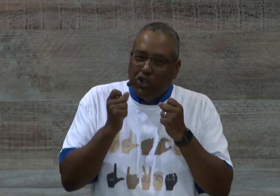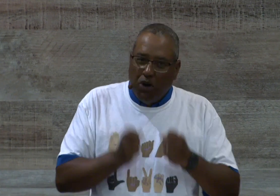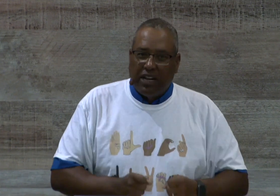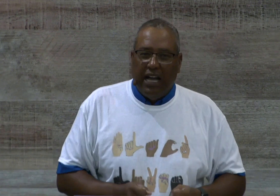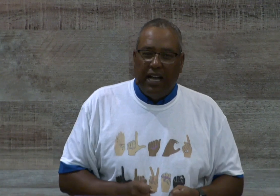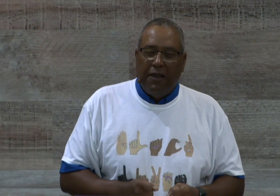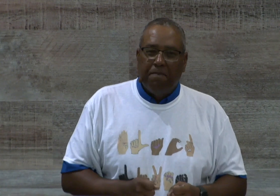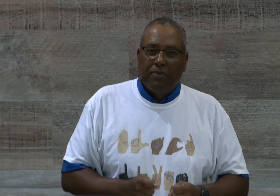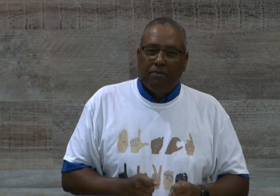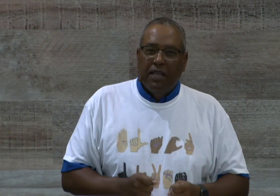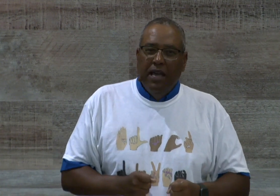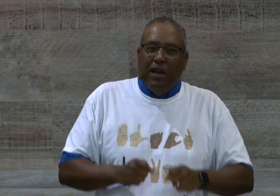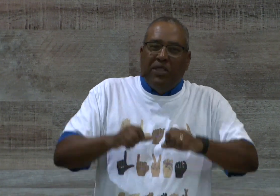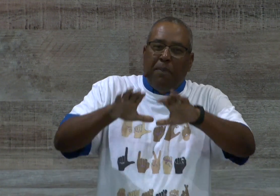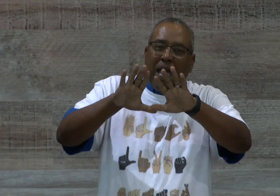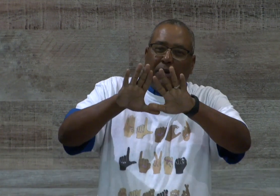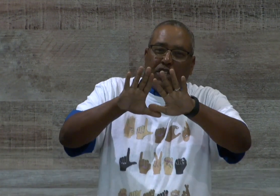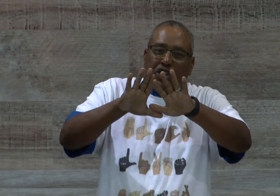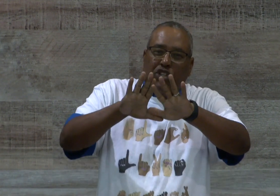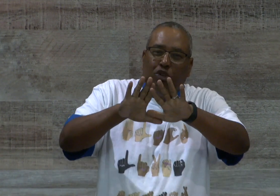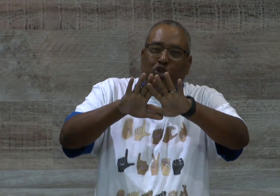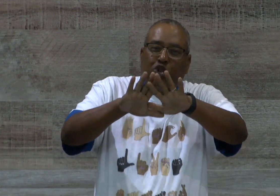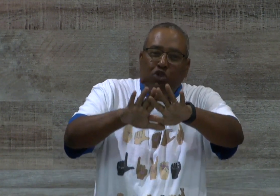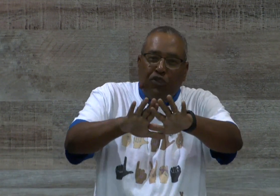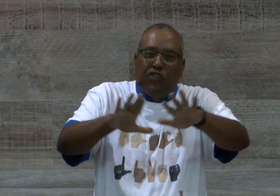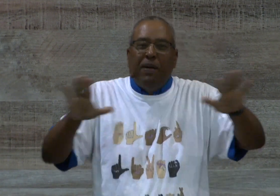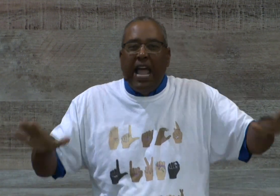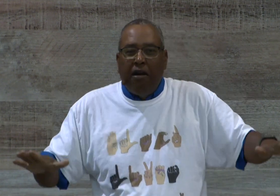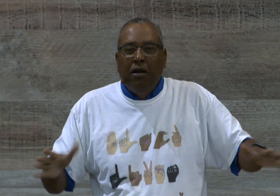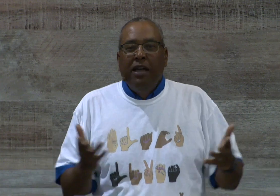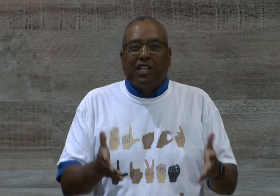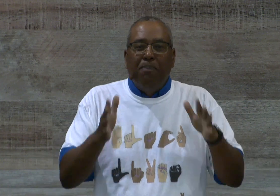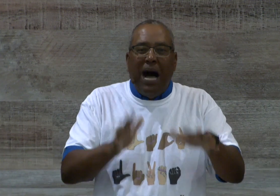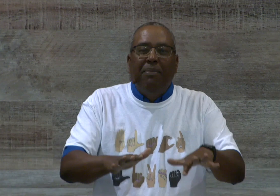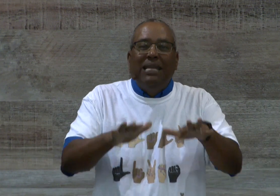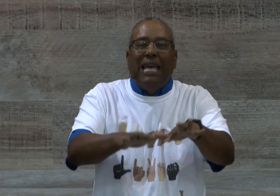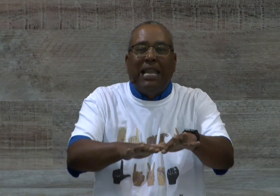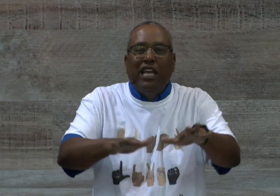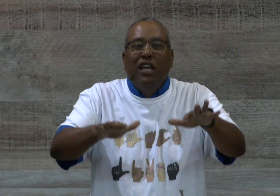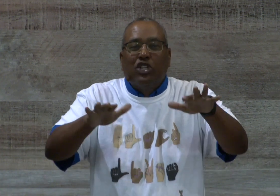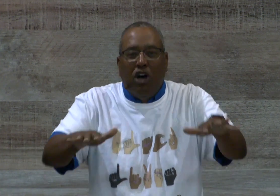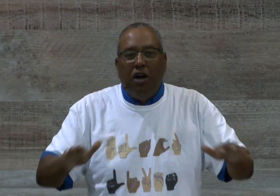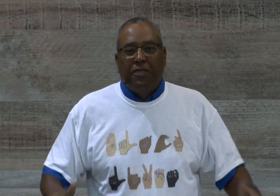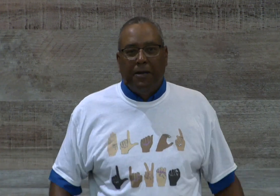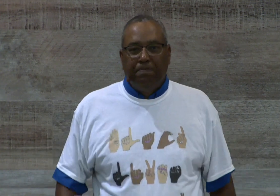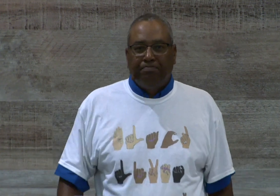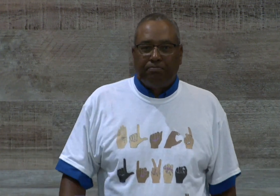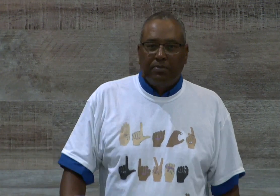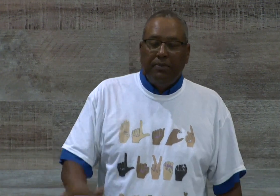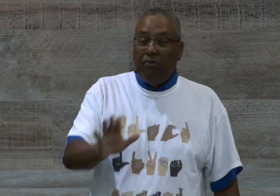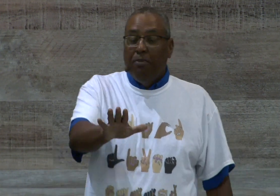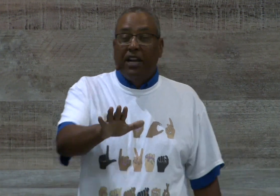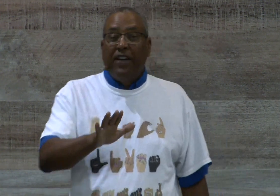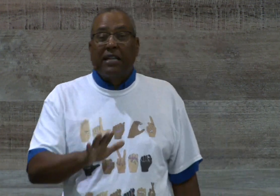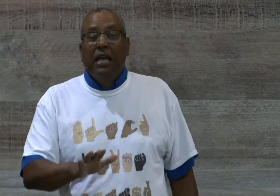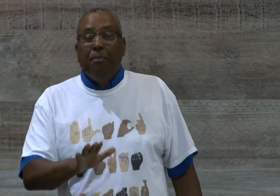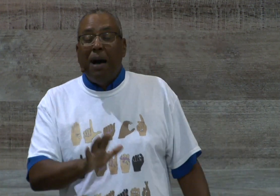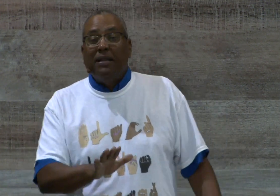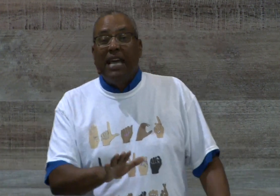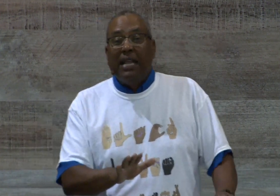go to God. That way they'll be able to discern truth from error because mama and daddy taught them. Matter of fact, mom and dads,